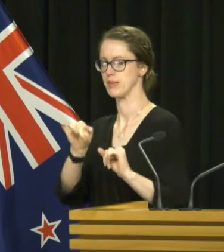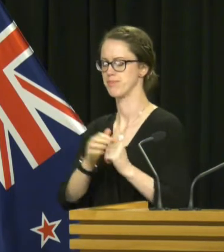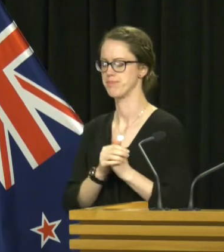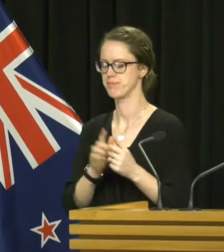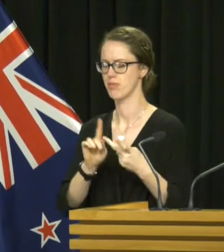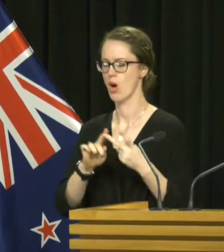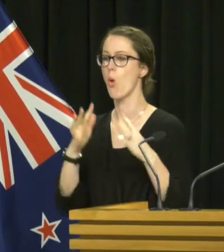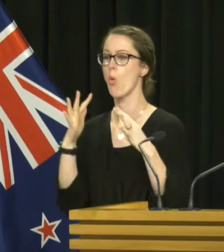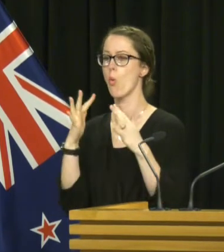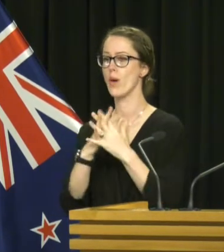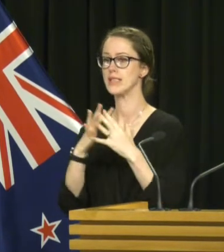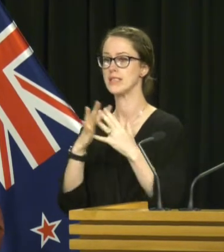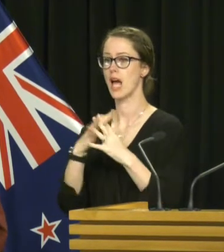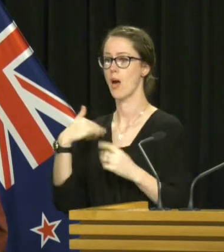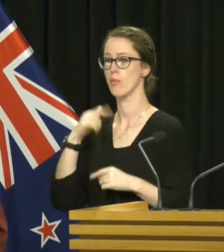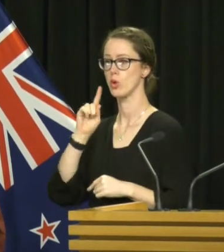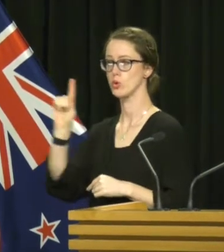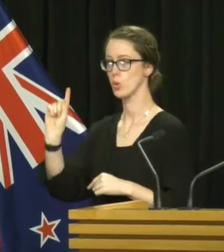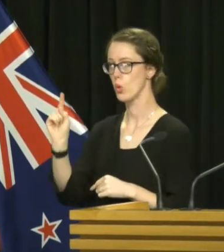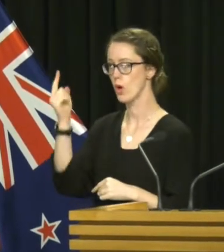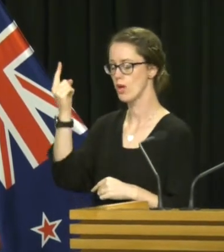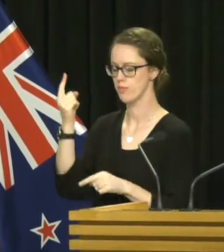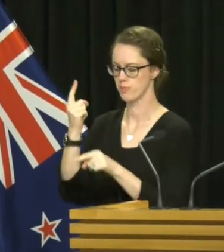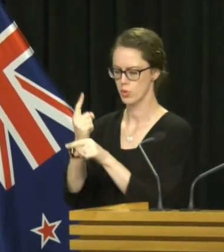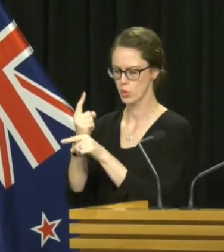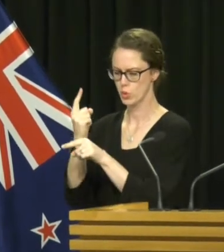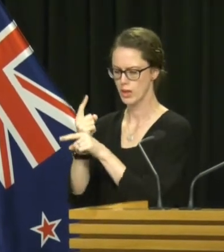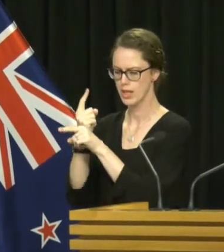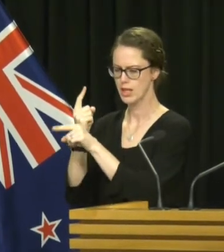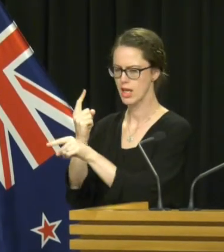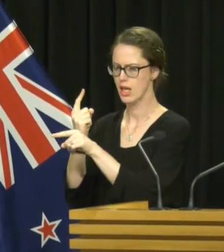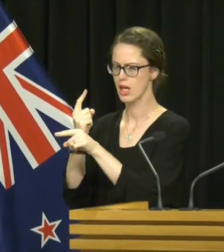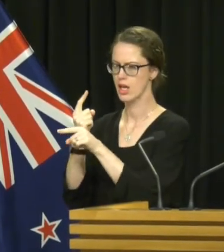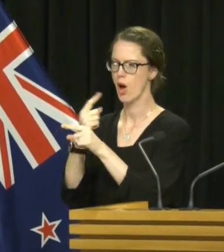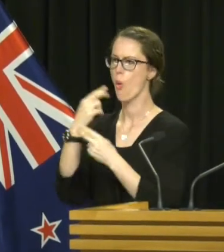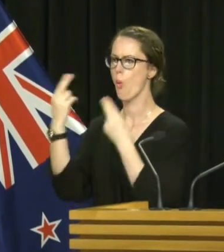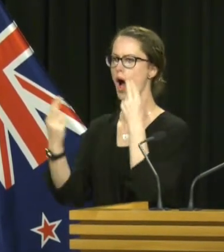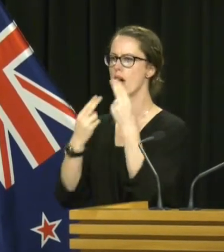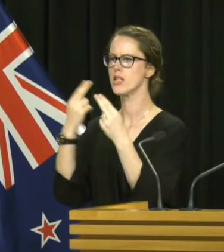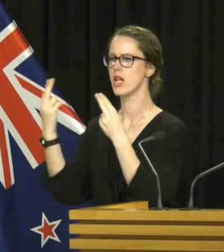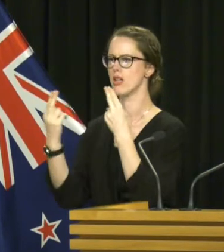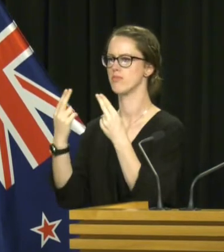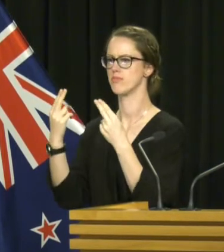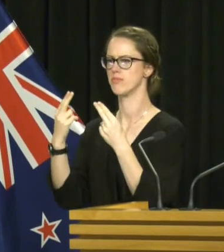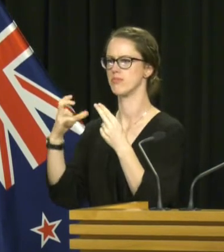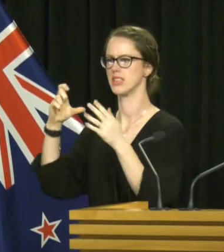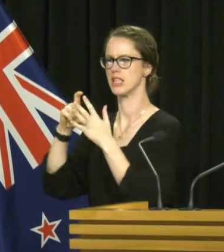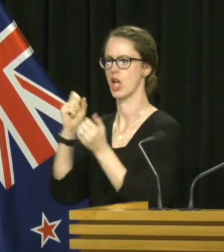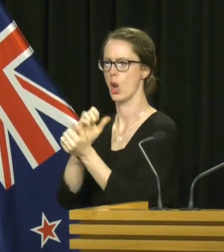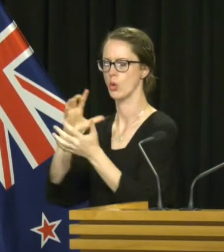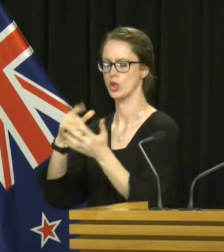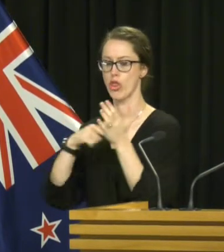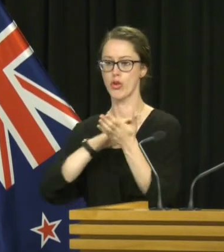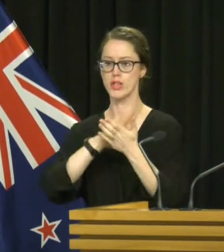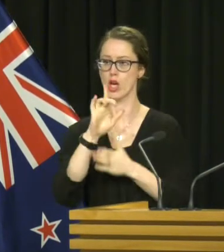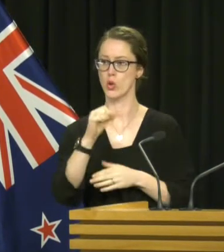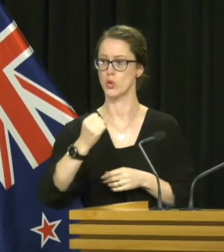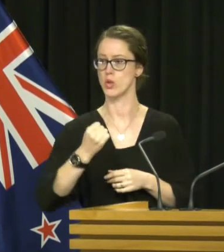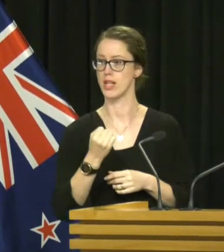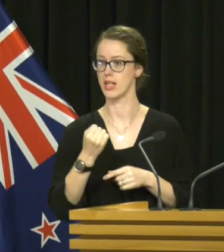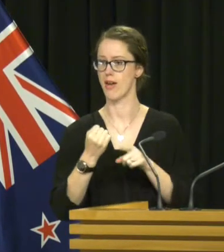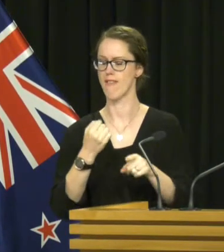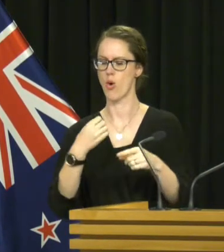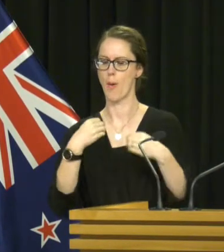On Wednesday I am in Auckland. I'll be speaking at the YSA album launch in the evening. On Thursday I'll travel to Dunedin for some